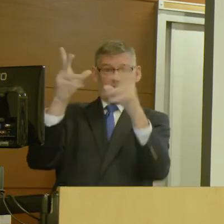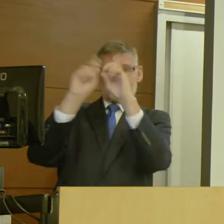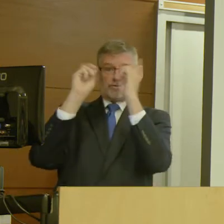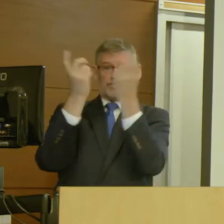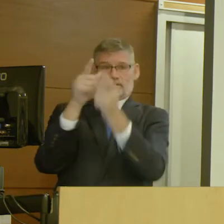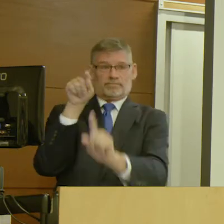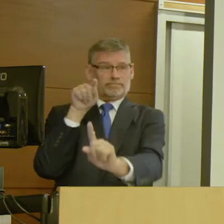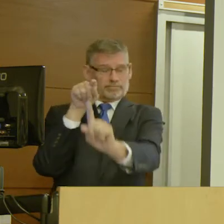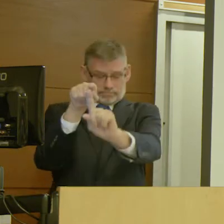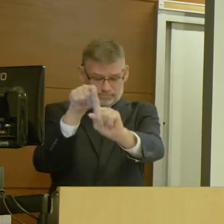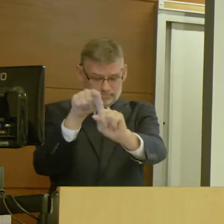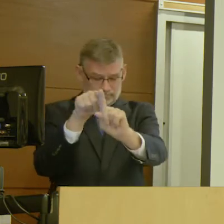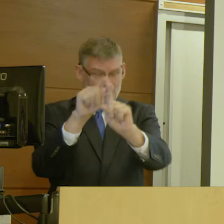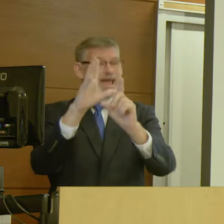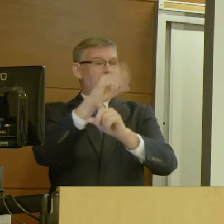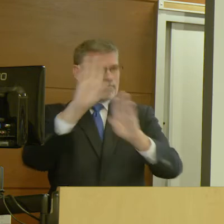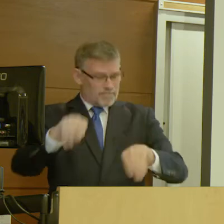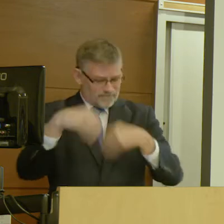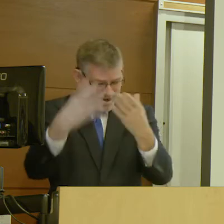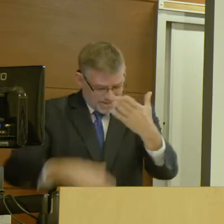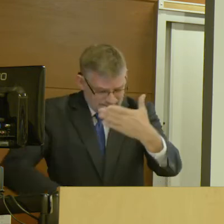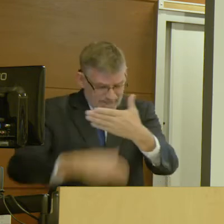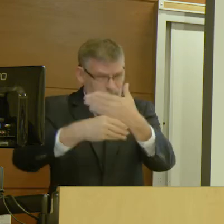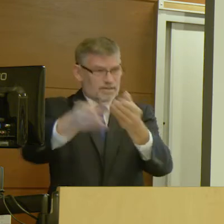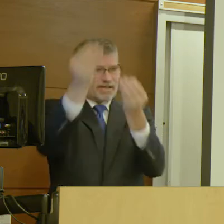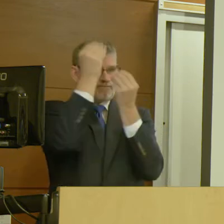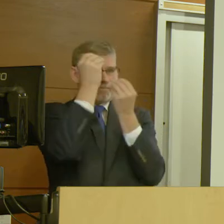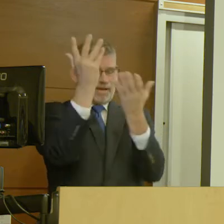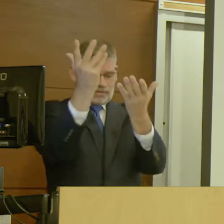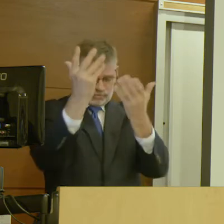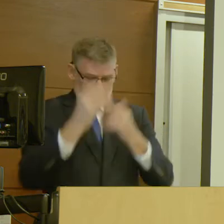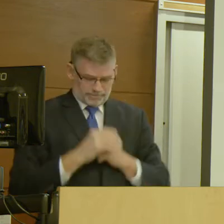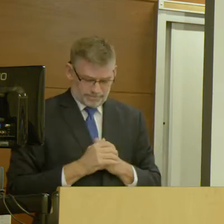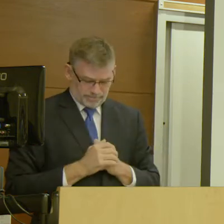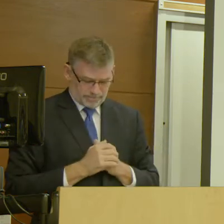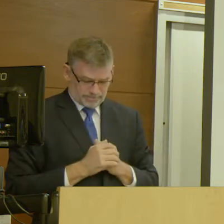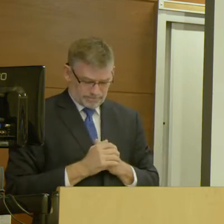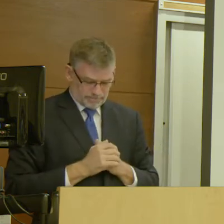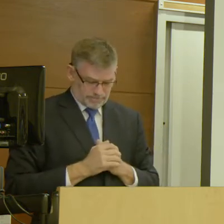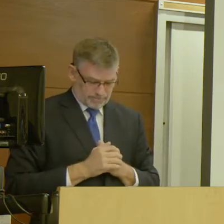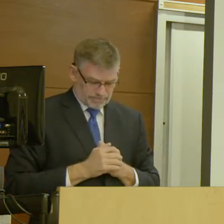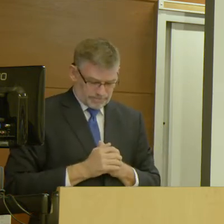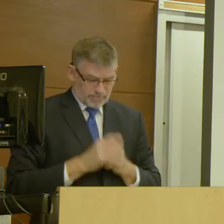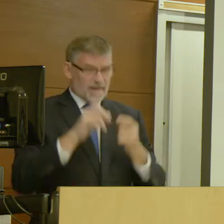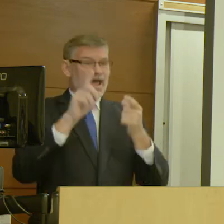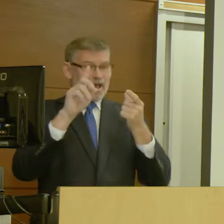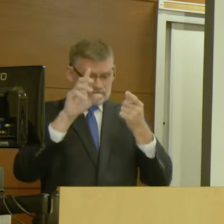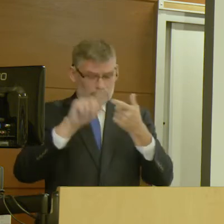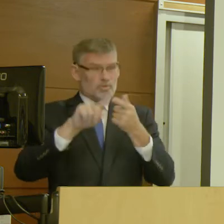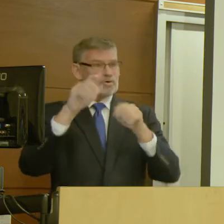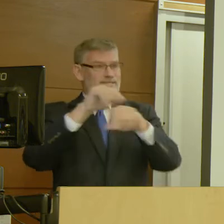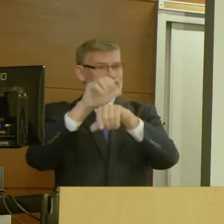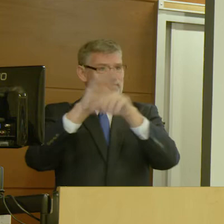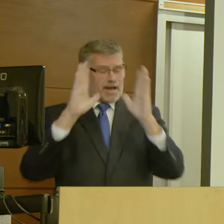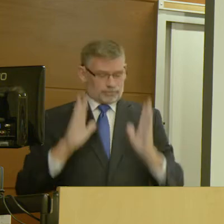My call was transferred to the fire department, where I provided additional information.